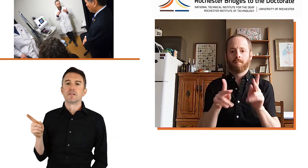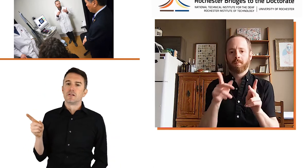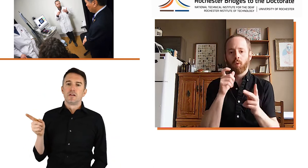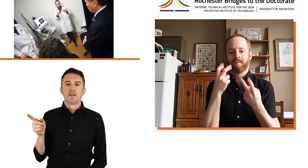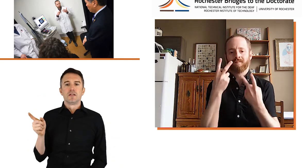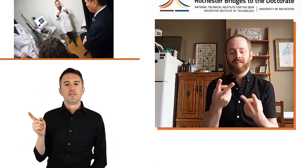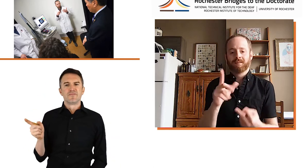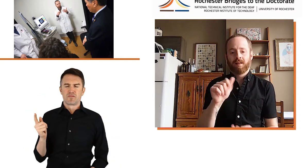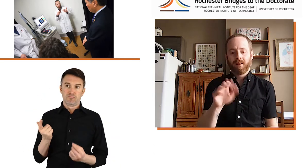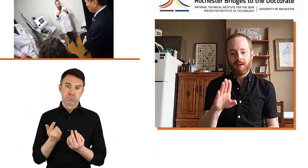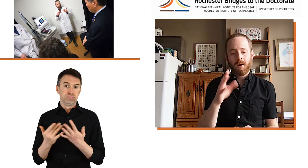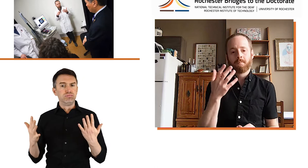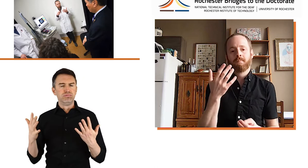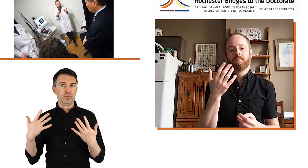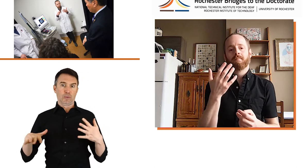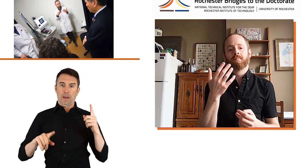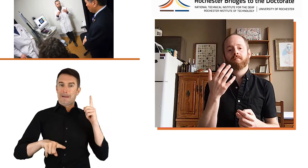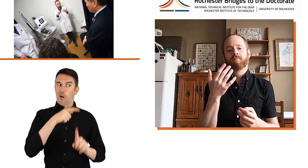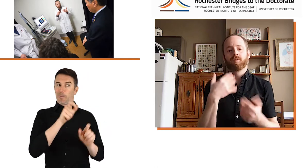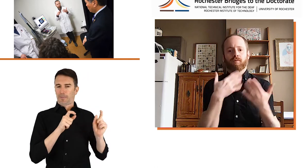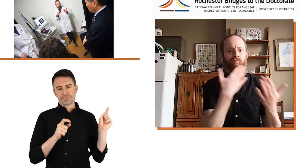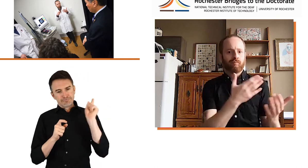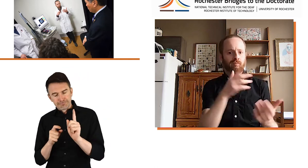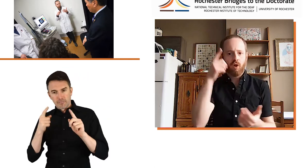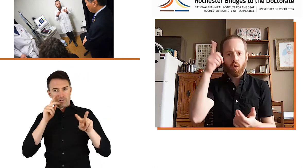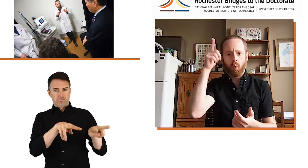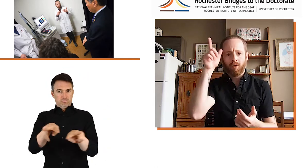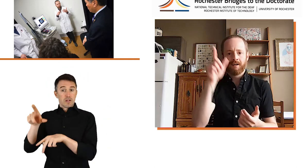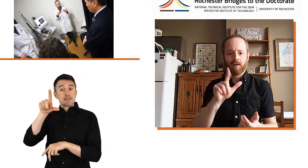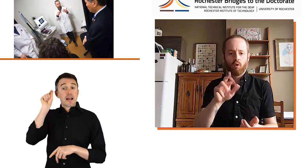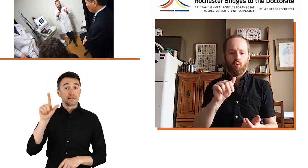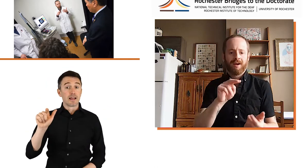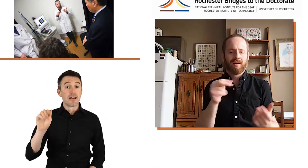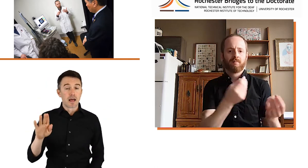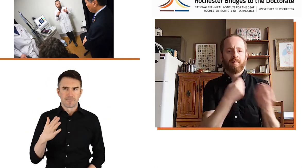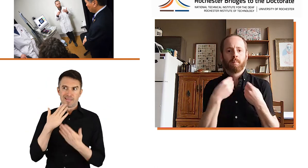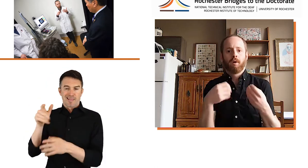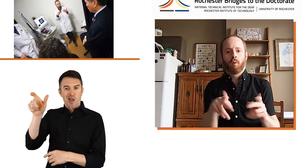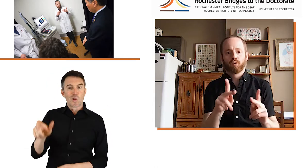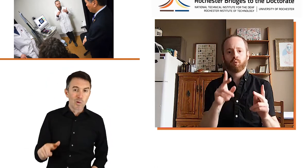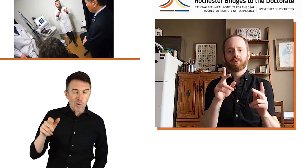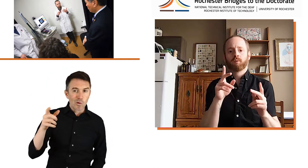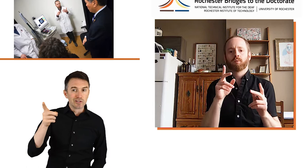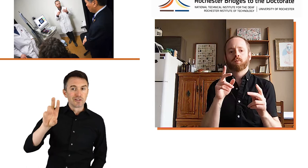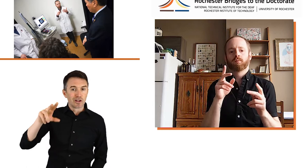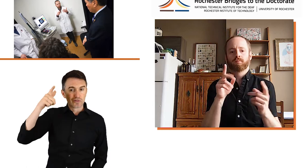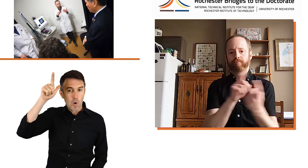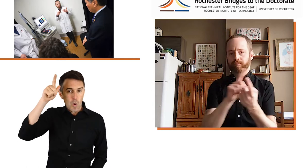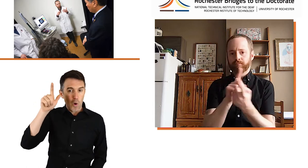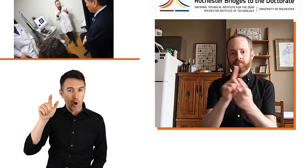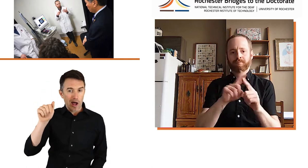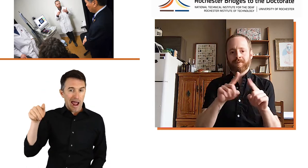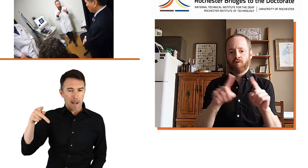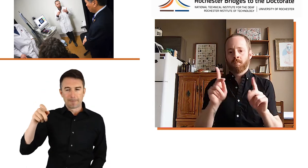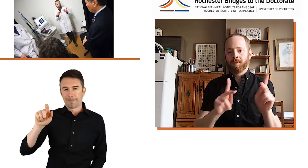one of the many important people who visited the lab at Gallaudet. And I'm grateful to Laura Ann for giving me the opportunity to